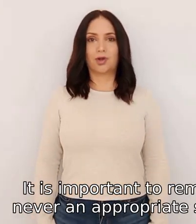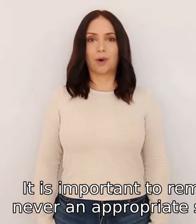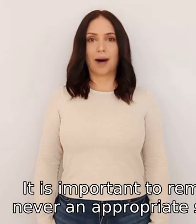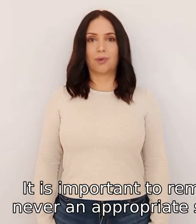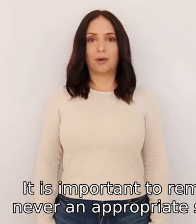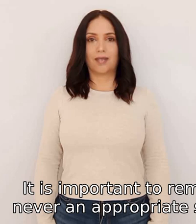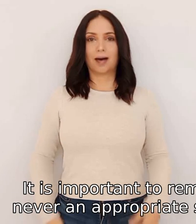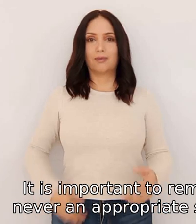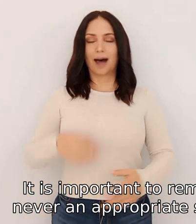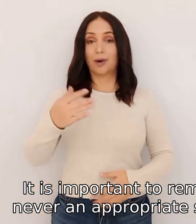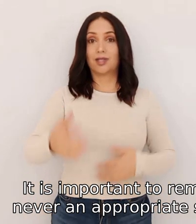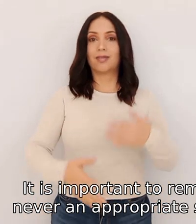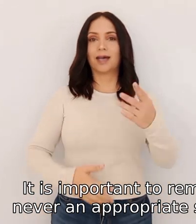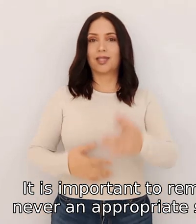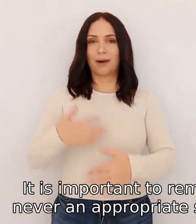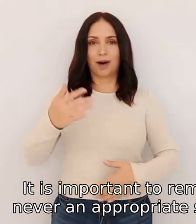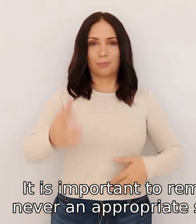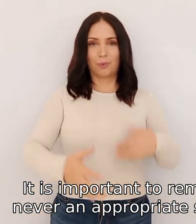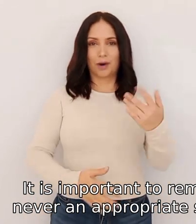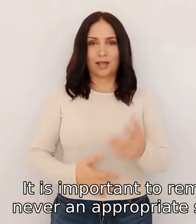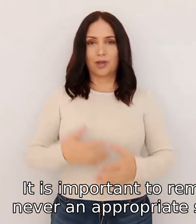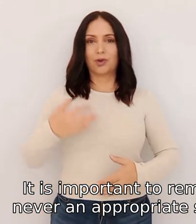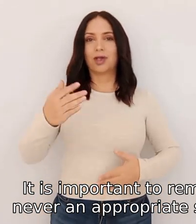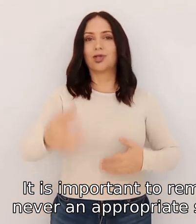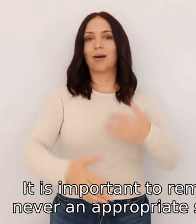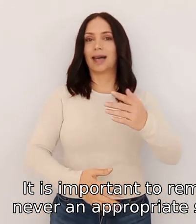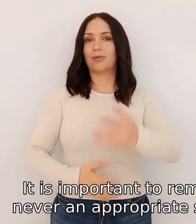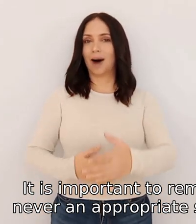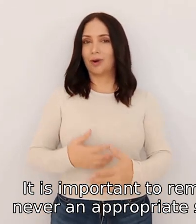to remember that violence is never an appropriate solution to any problem